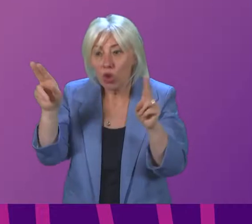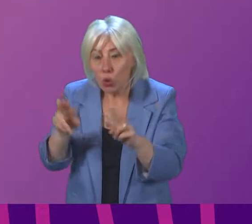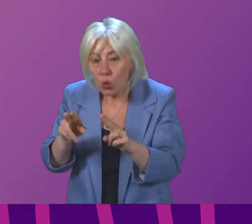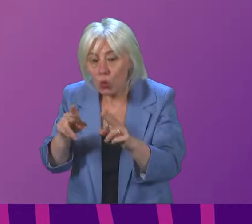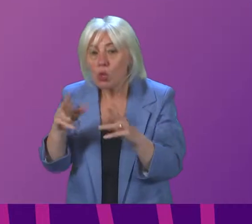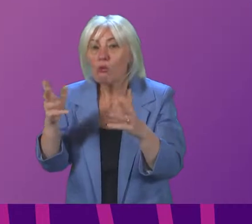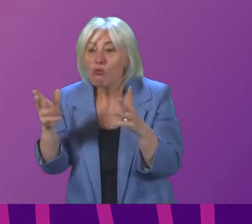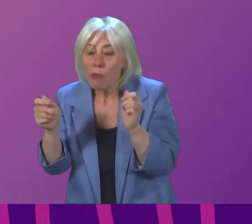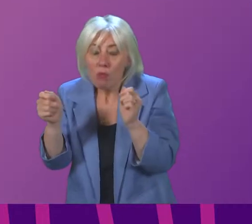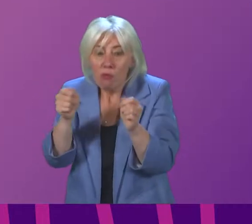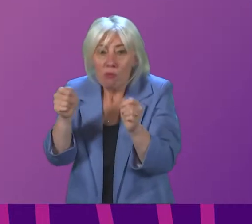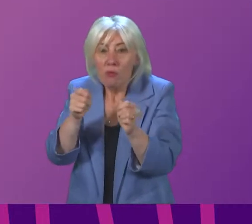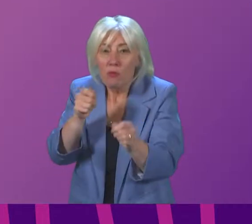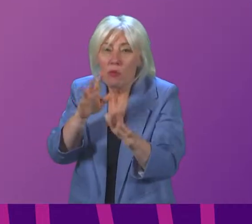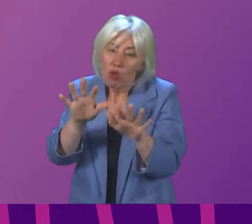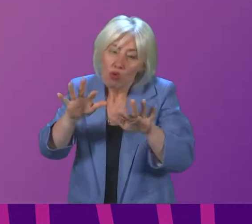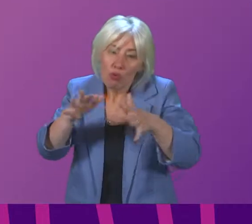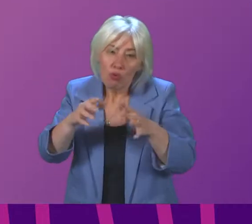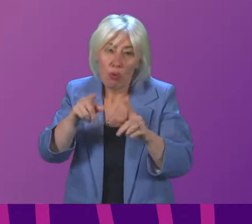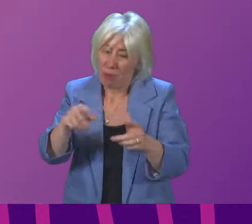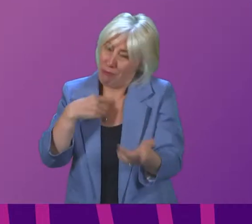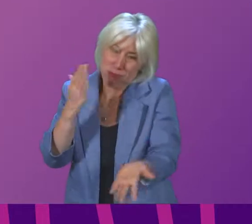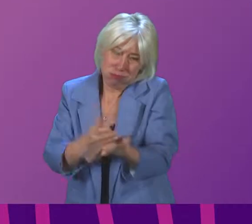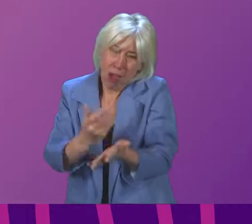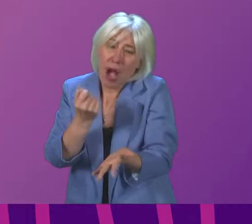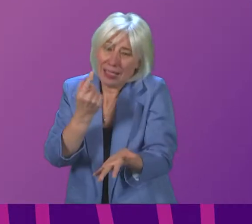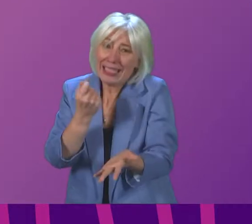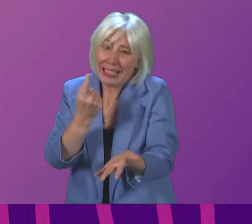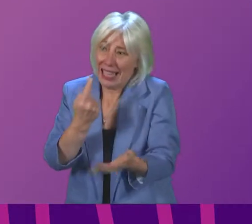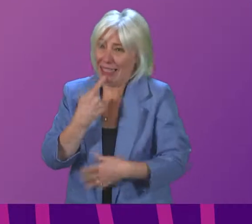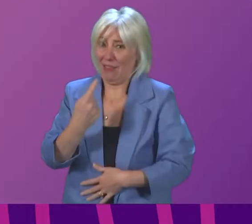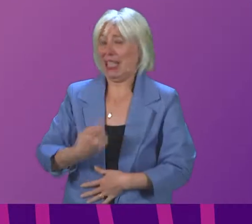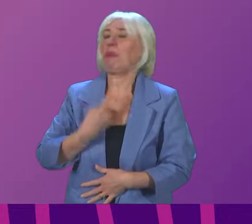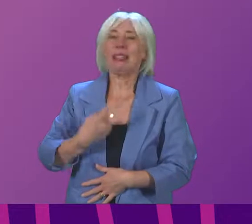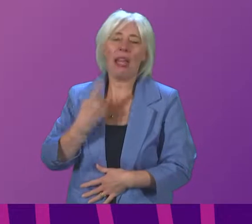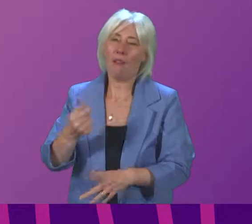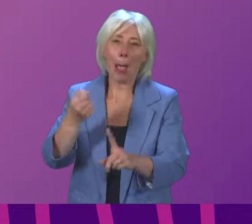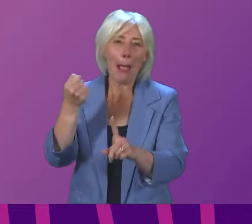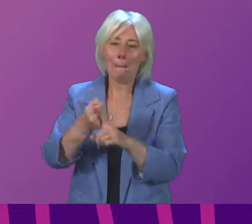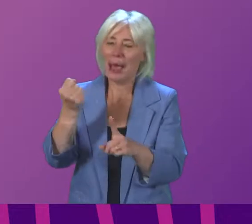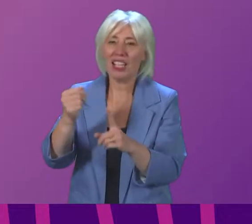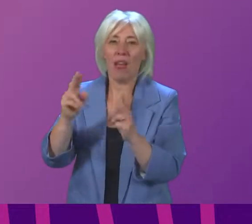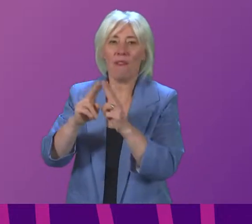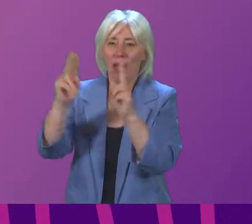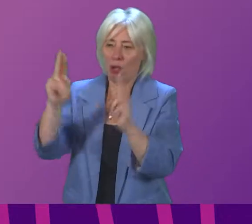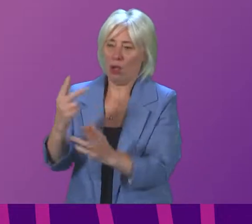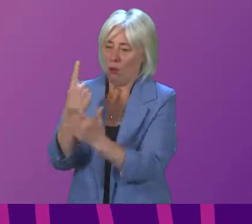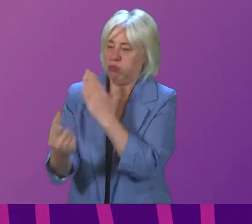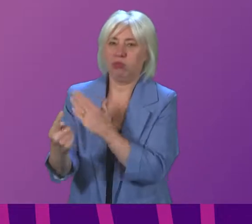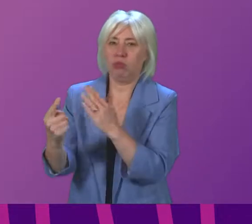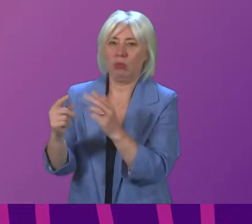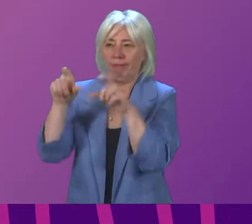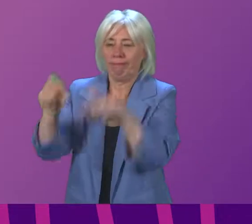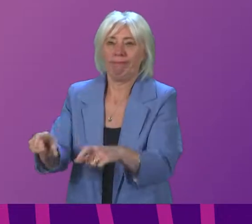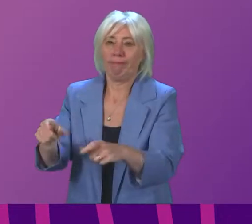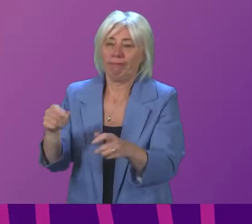something that is more proportionate, because I absolutely understand, and indeed I have set it out myself, the impact that isolation may have on the economy. So